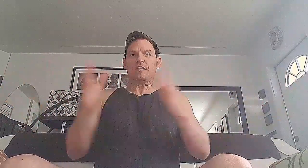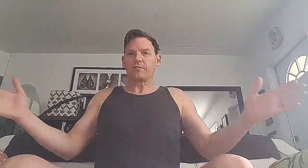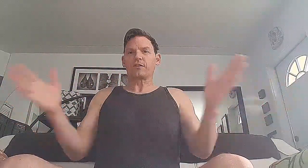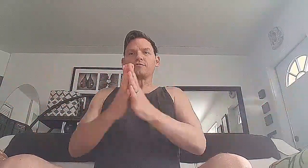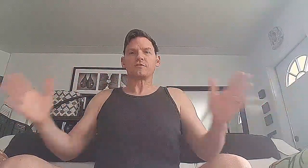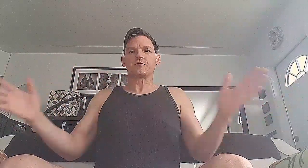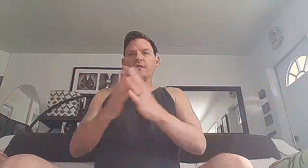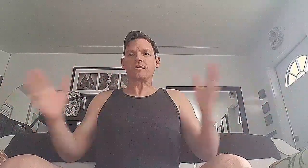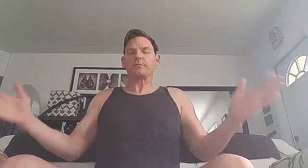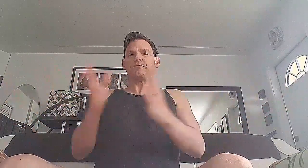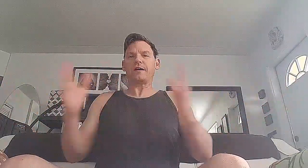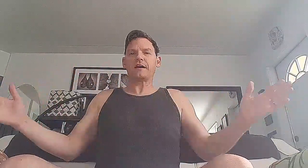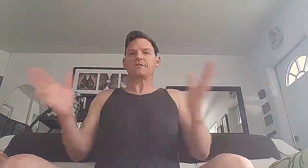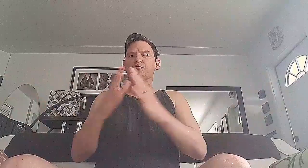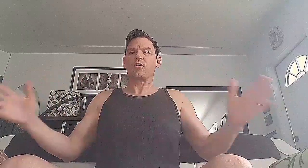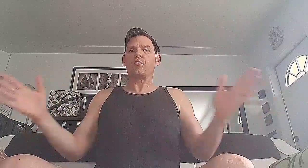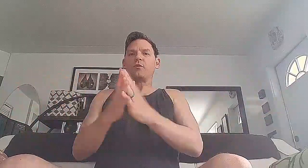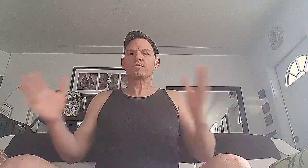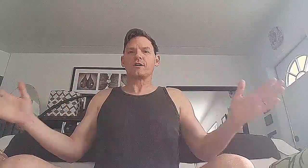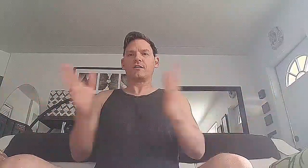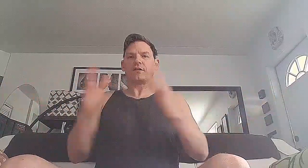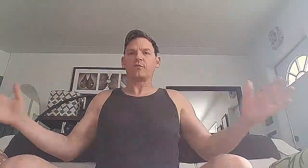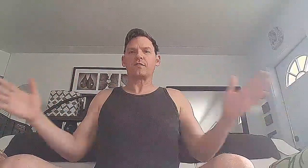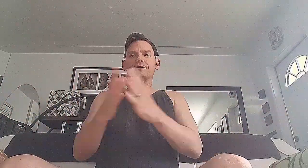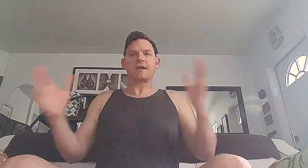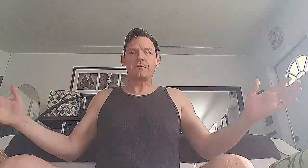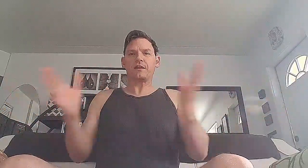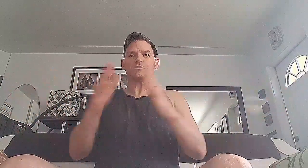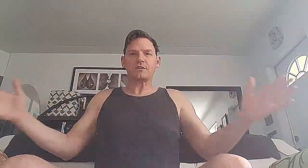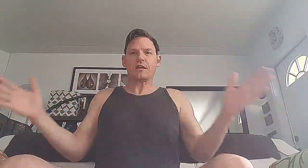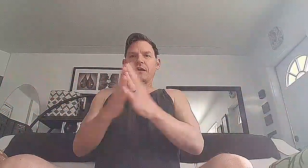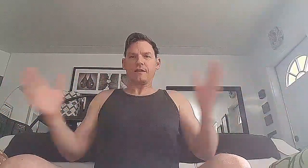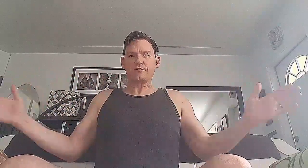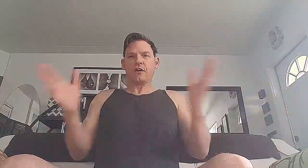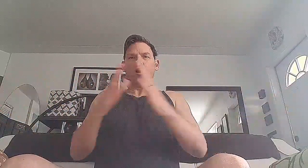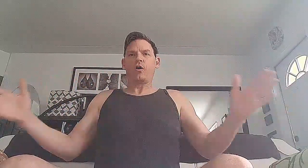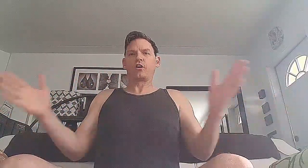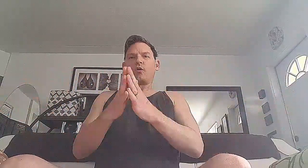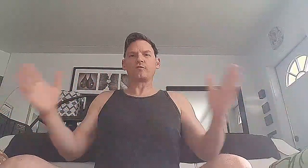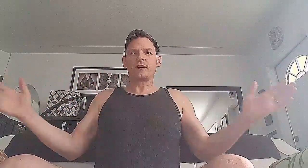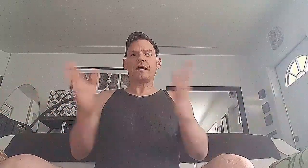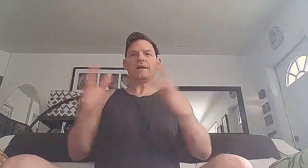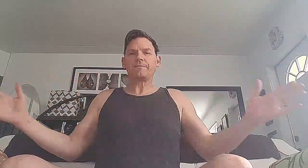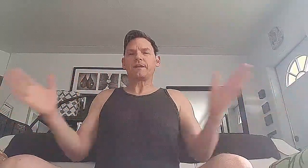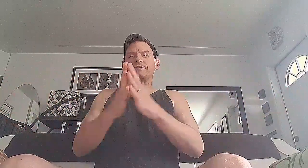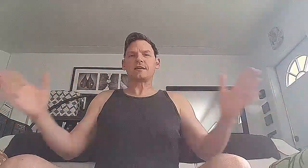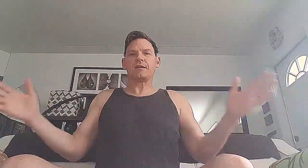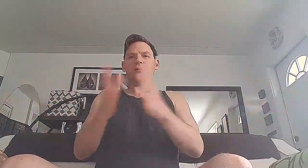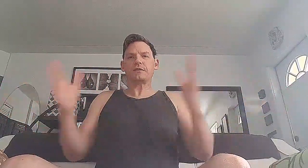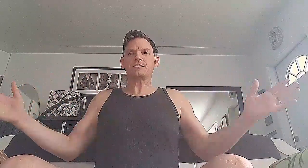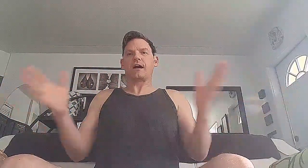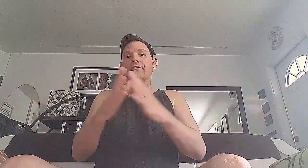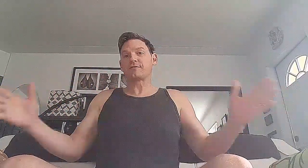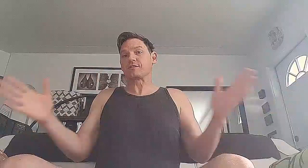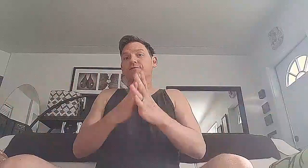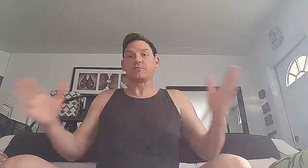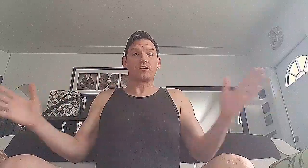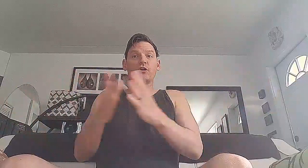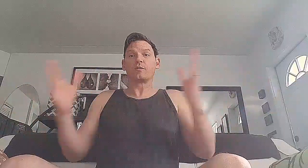We're going to do this one a little bit fast because we're almost done. I know we're at 10 minutes. Our goal today is 10 minutes. Obviously, if you want to go